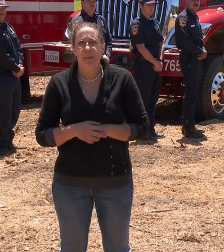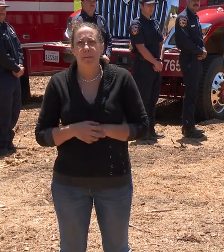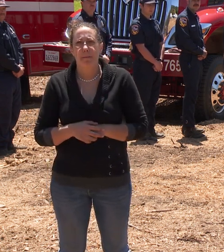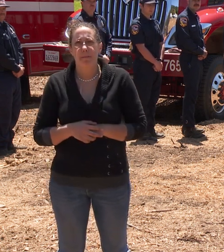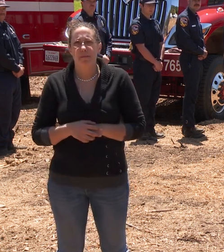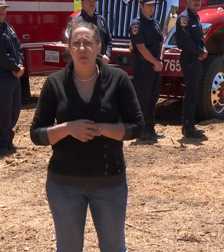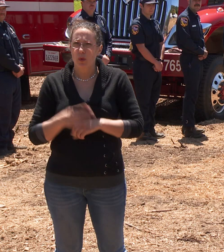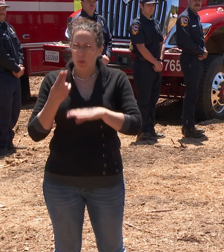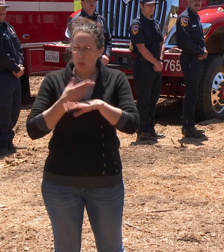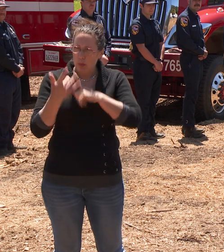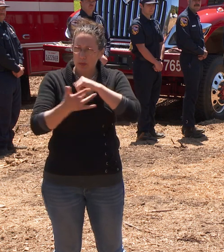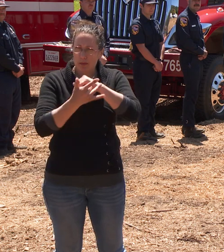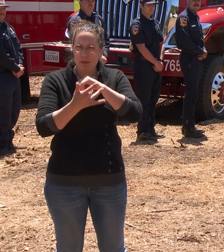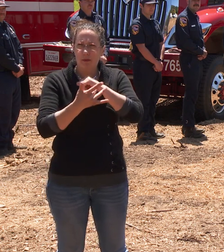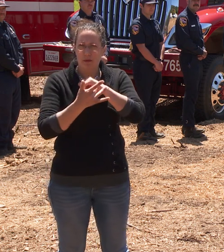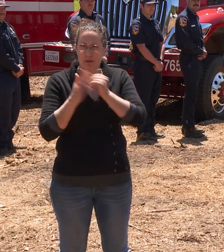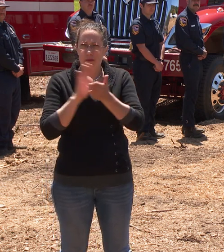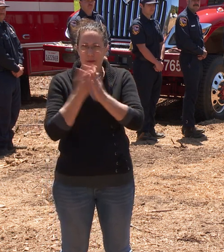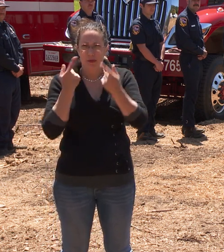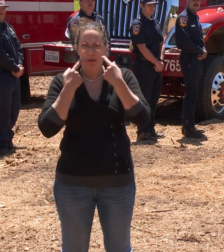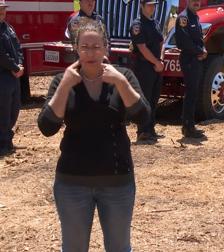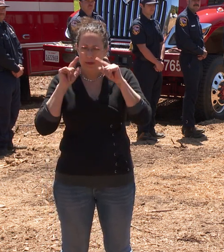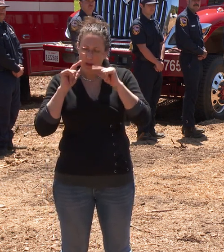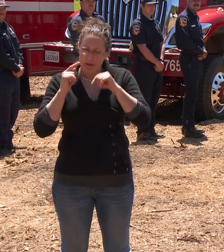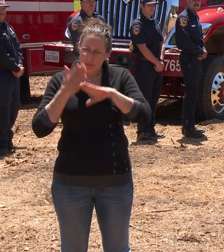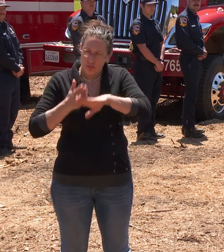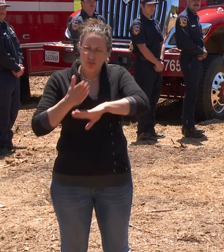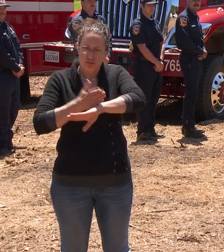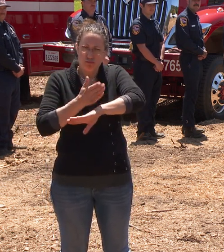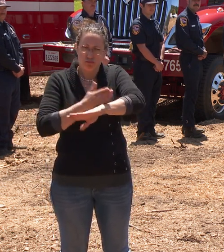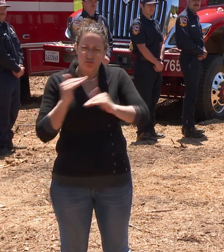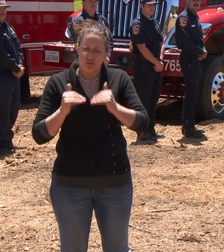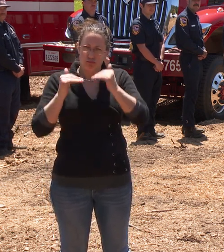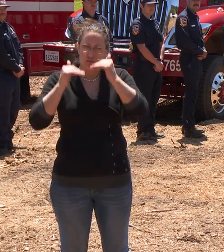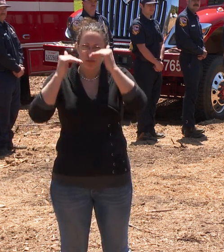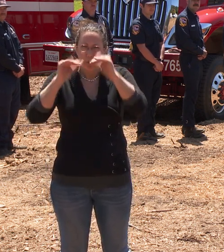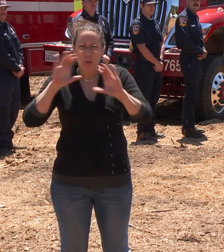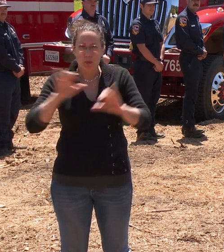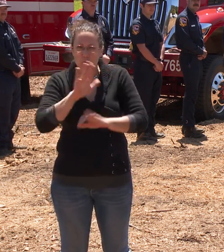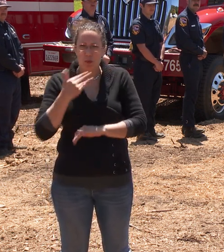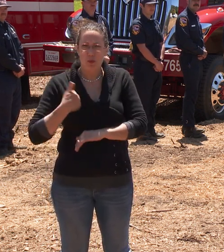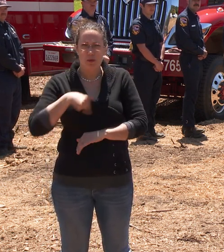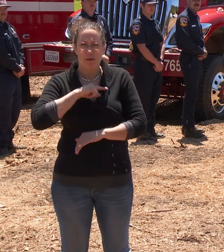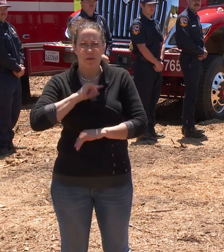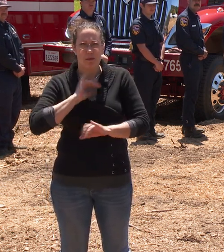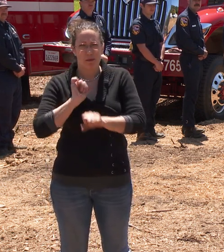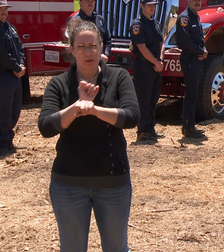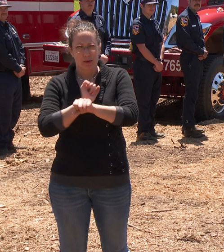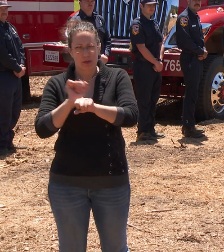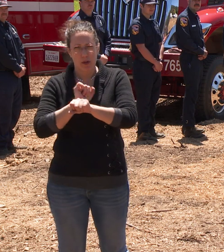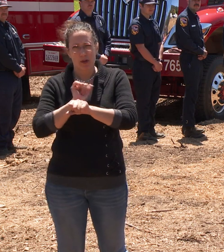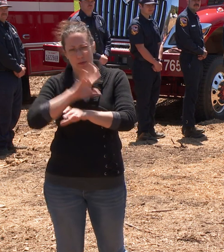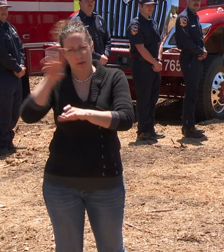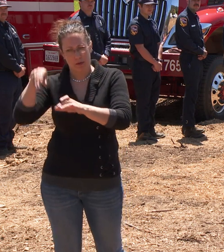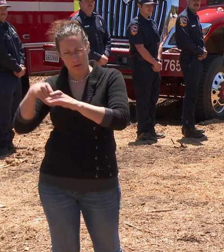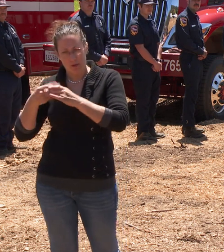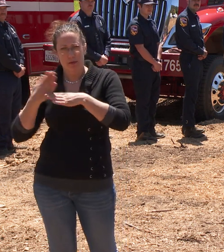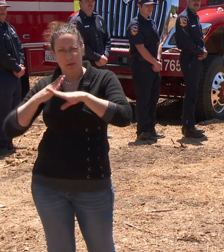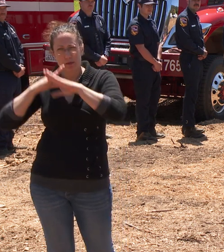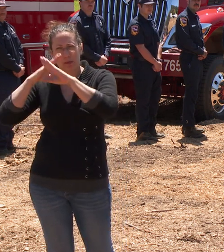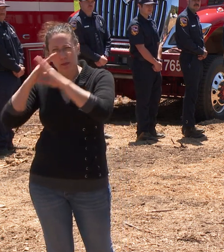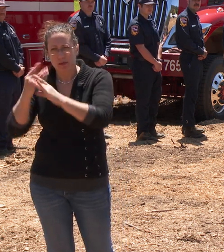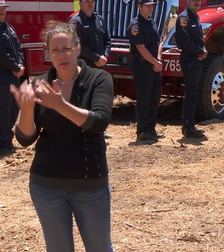utilize technology. We're advancing technology to do our jobs. They play a bigger role in wildfire prevention,